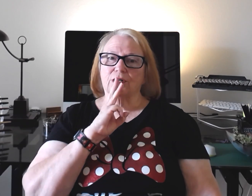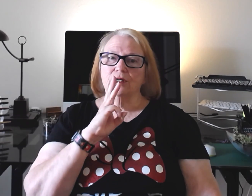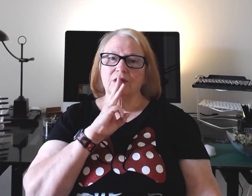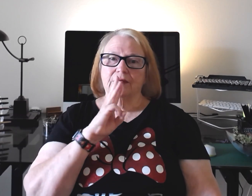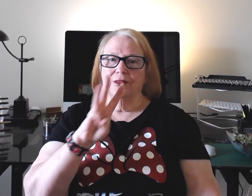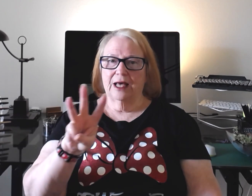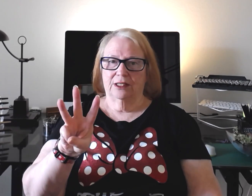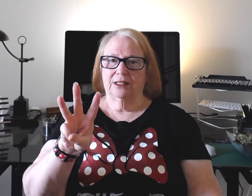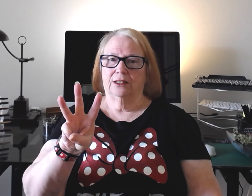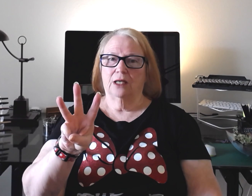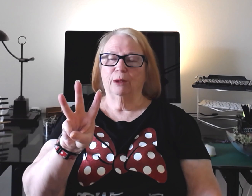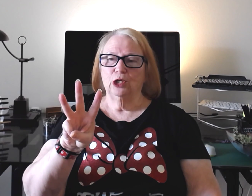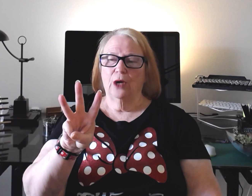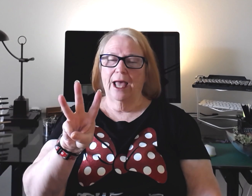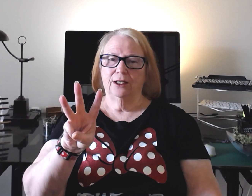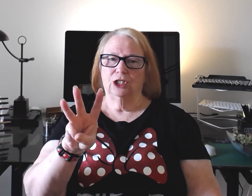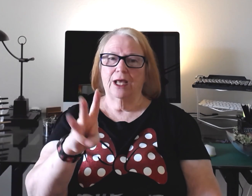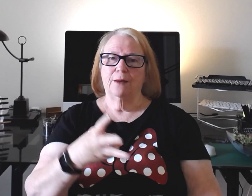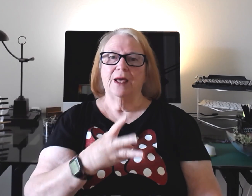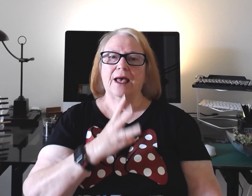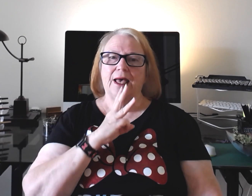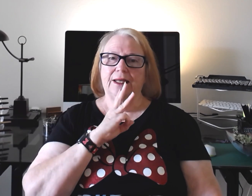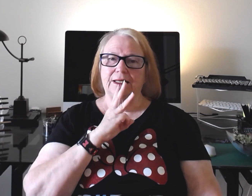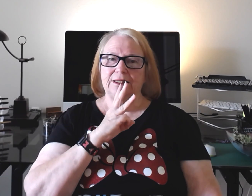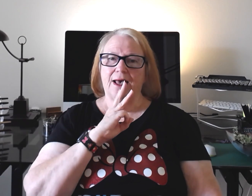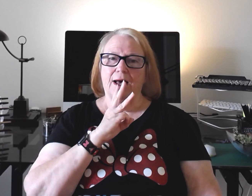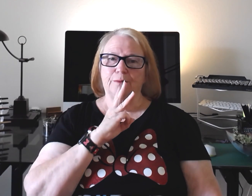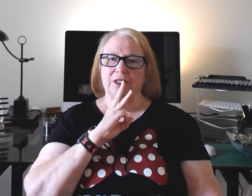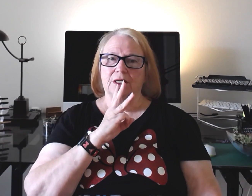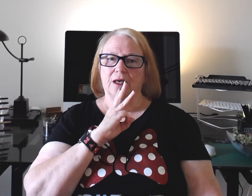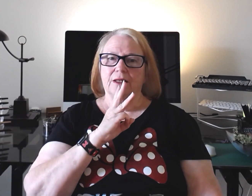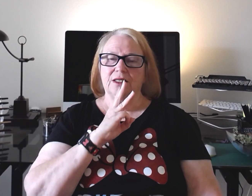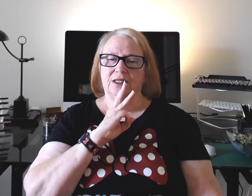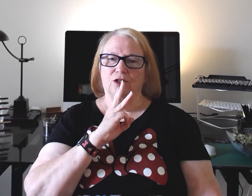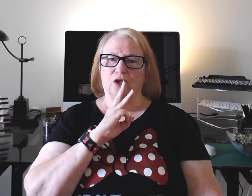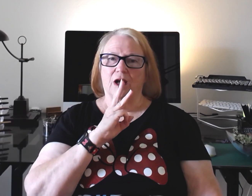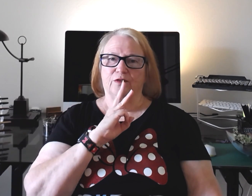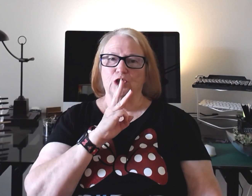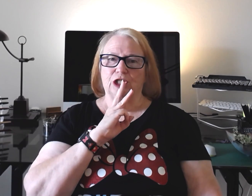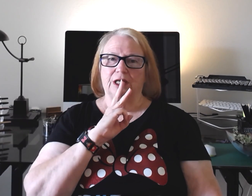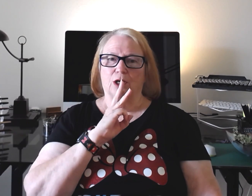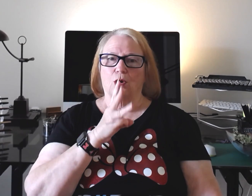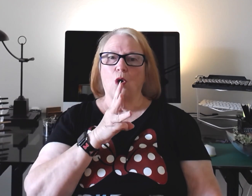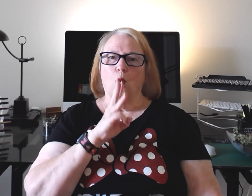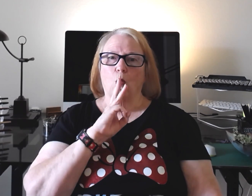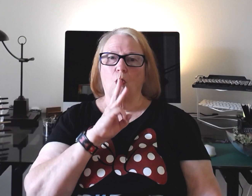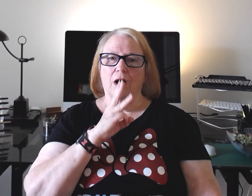That's the W hand shape and it taps the center of your chin. Water.